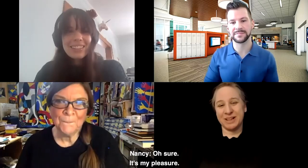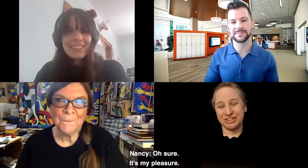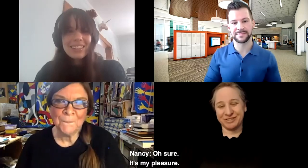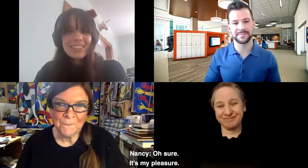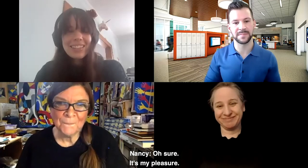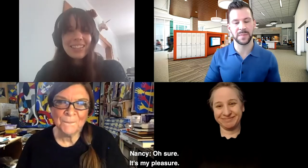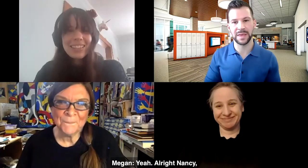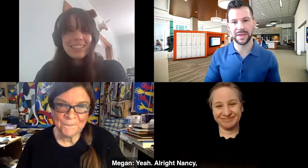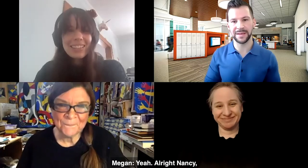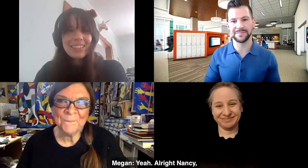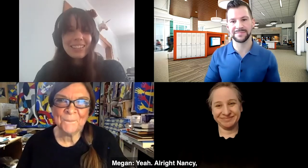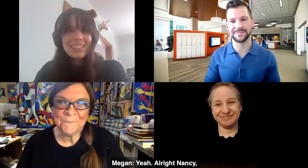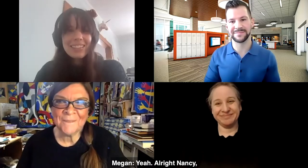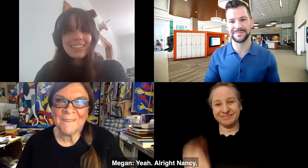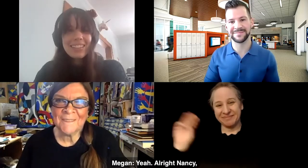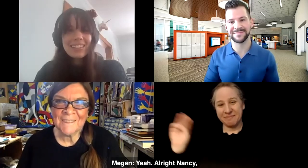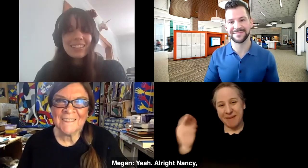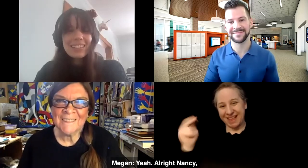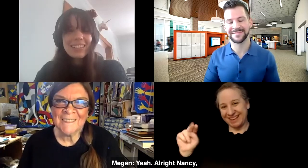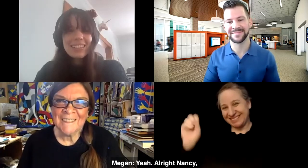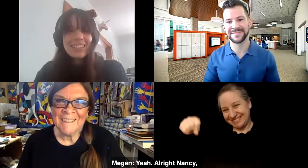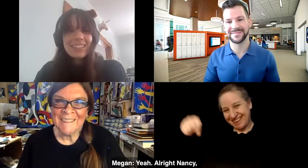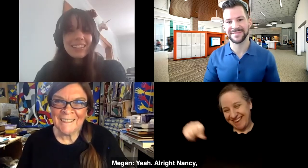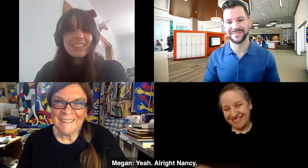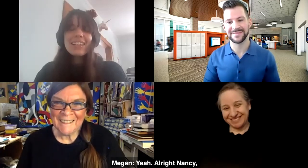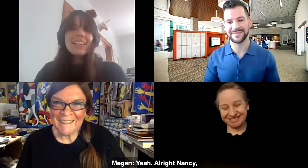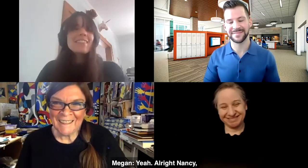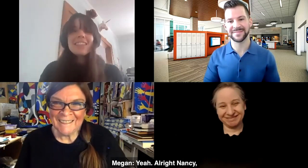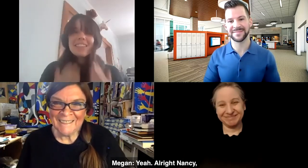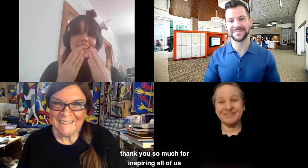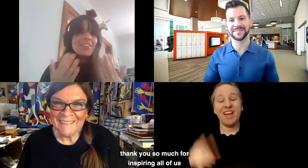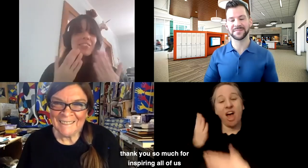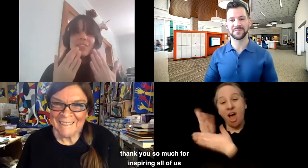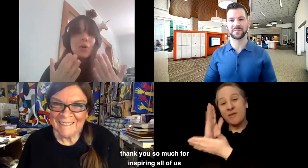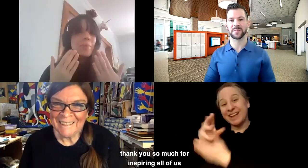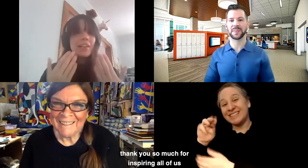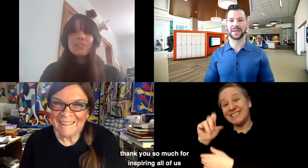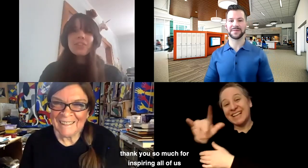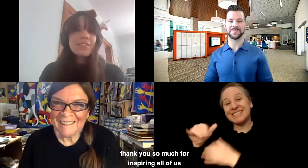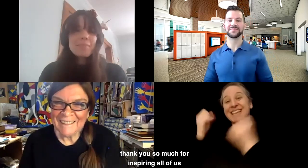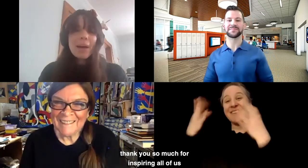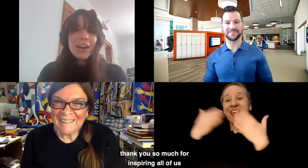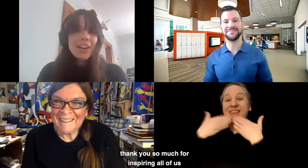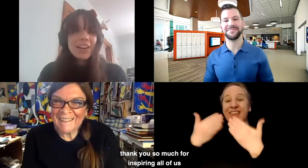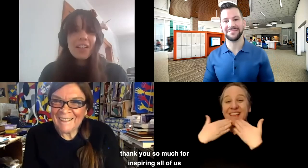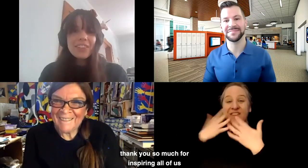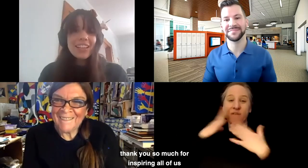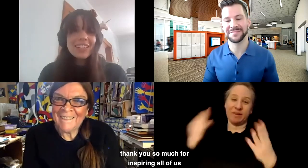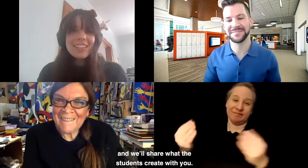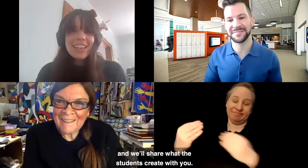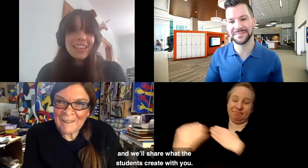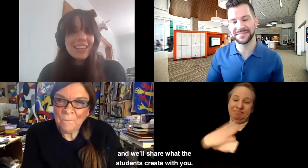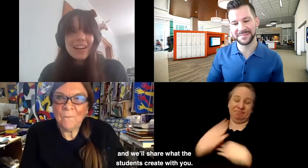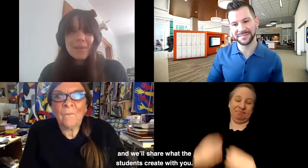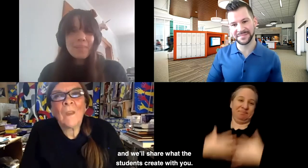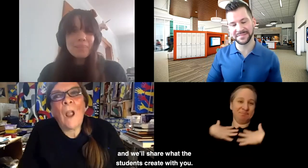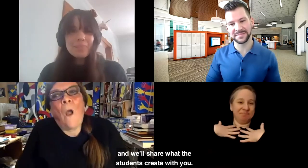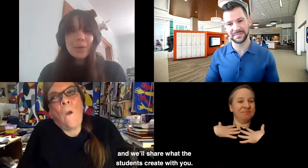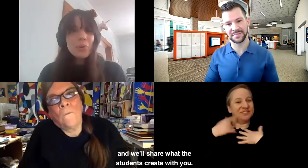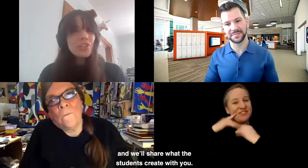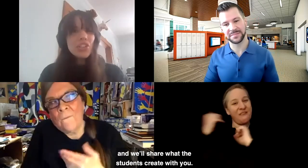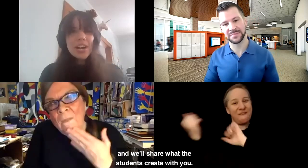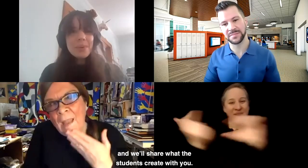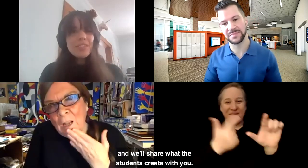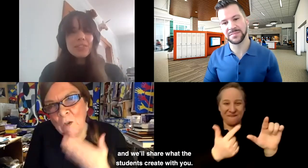It's my pleasure. Yeah. Megan speaking. All right, Nancy, thank you so much for inspiring all of us. And, um,